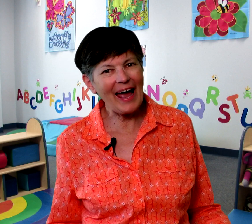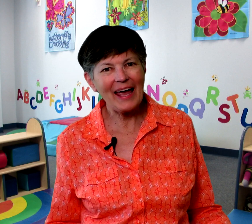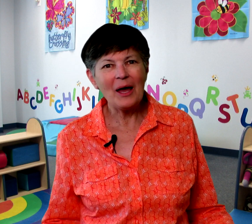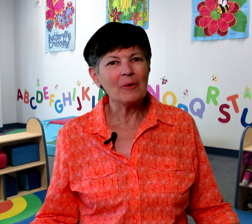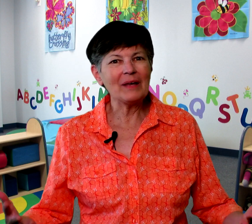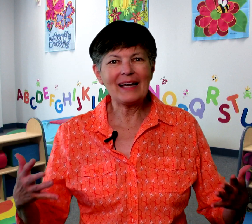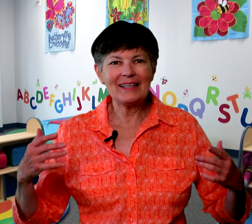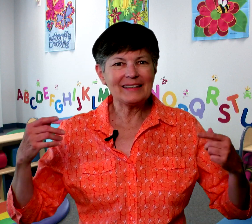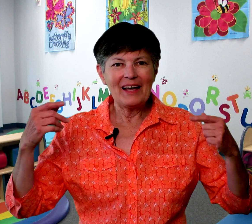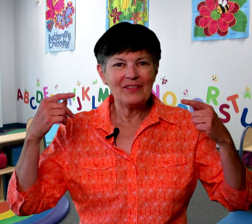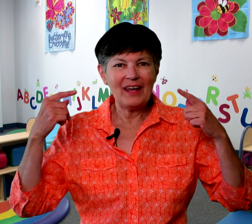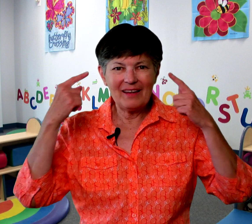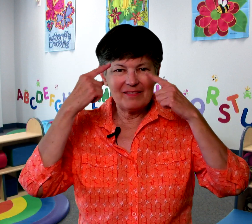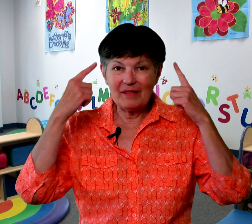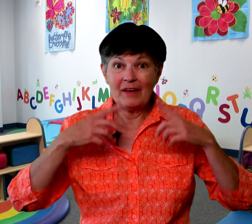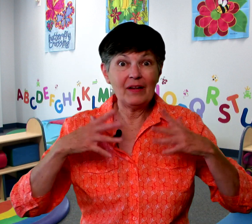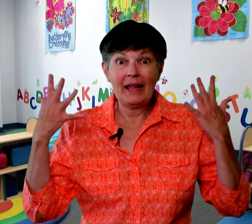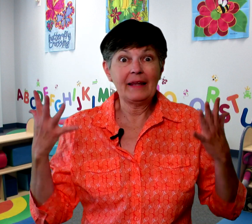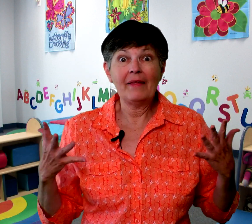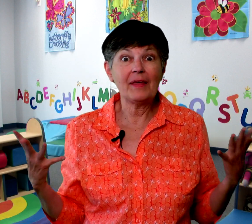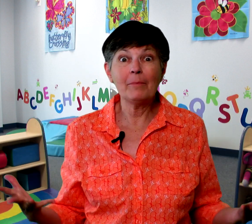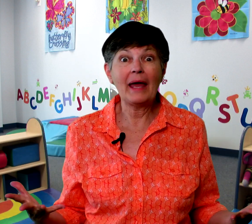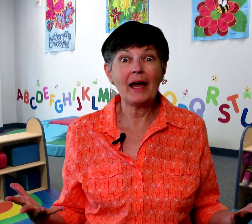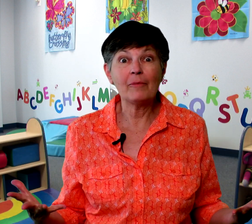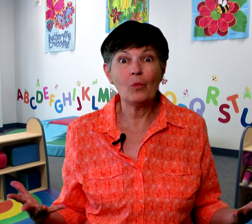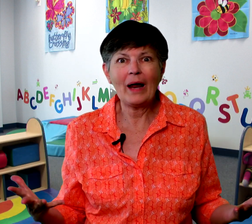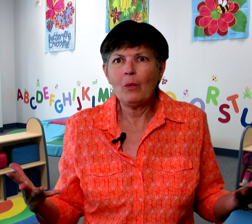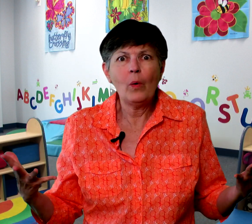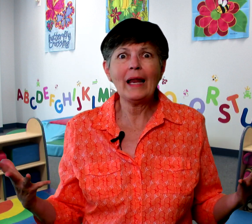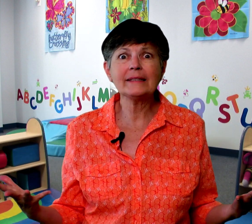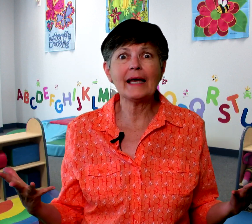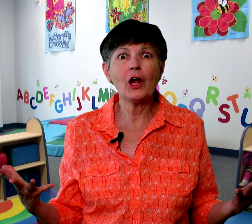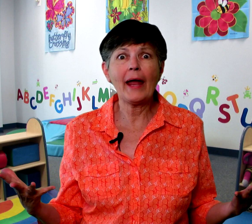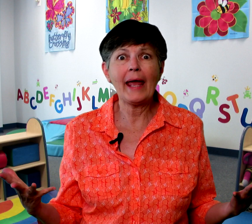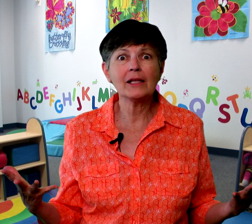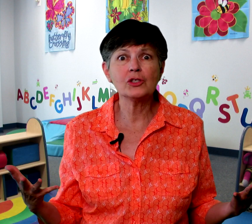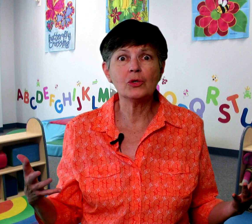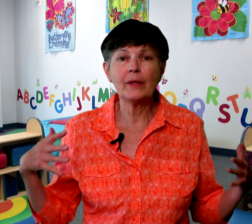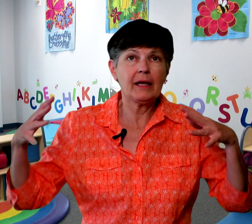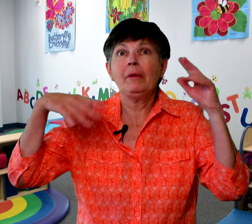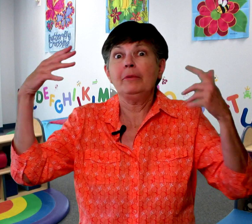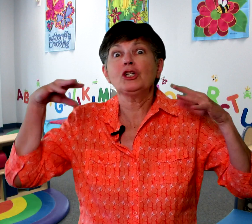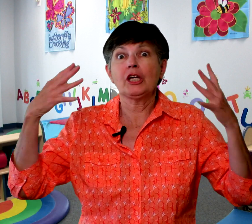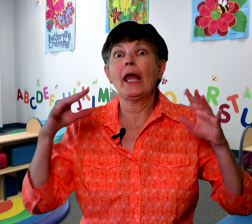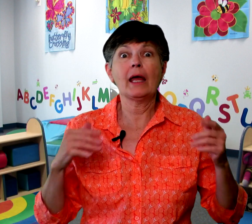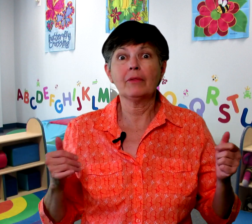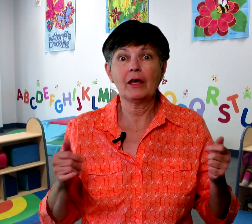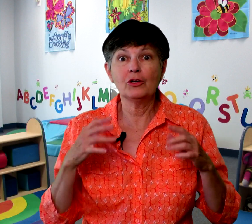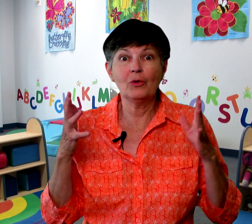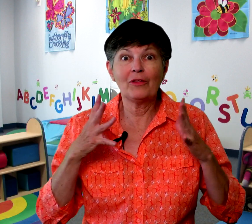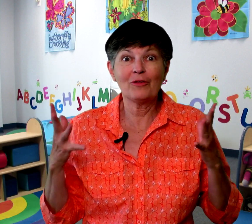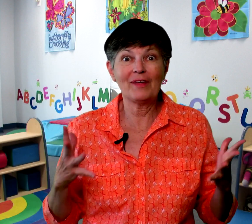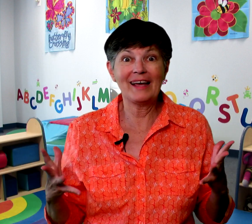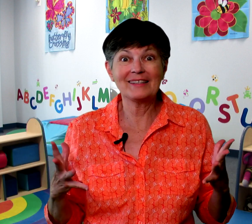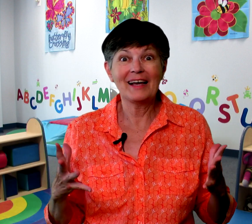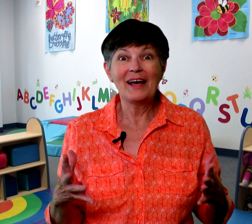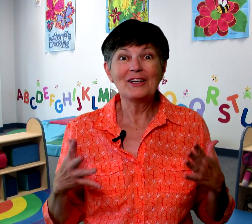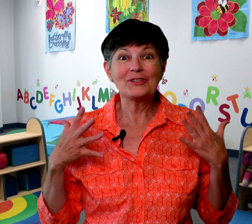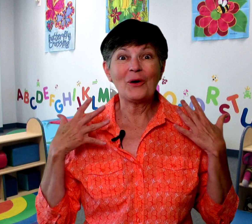because they even let them make up what what else can our hands do they can maybe shake they can do other things so